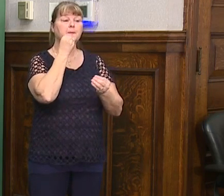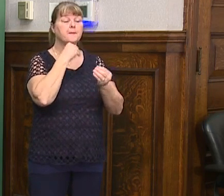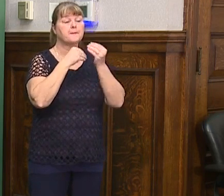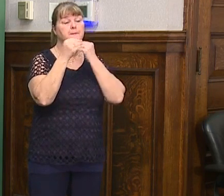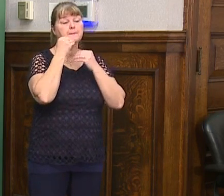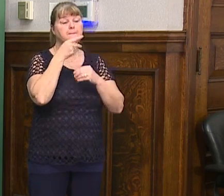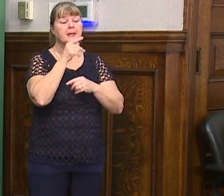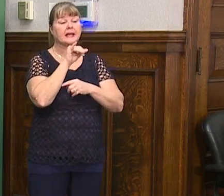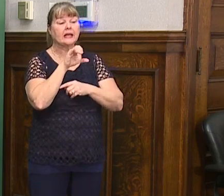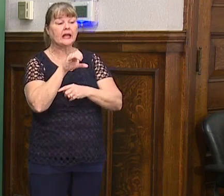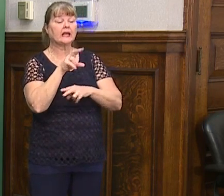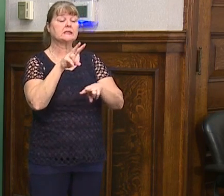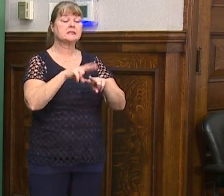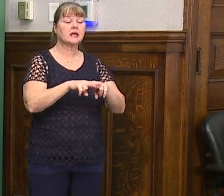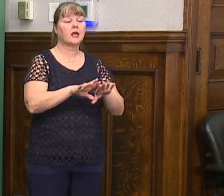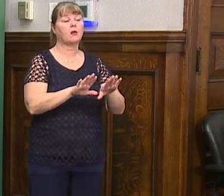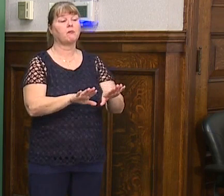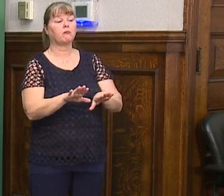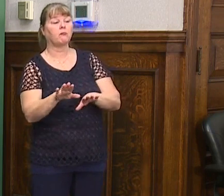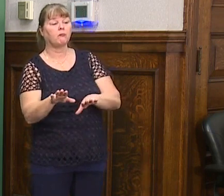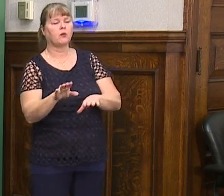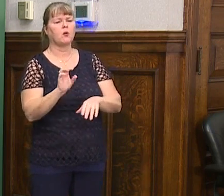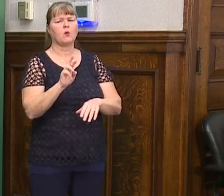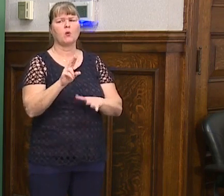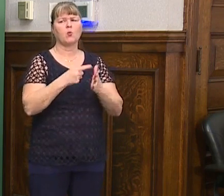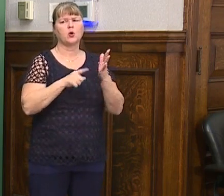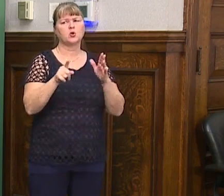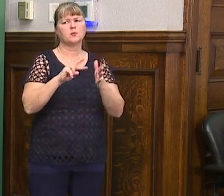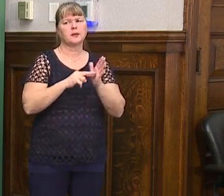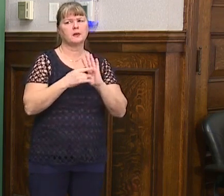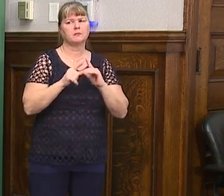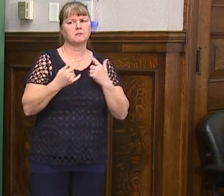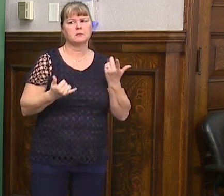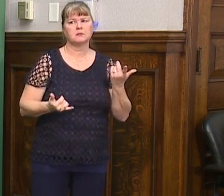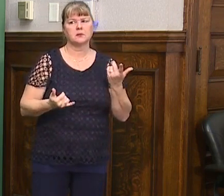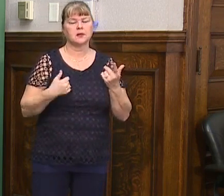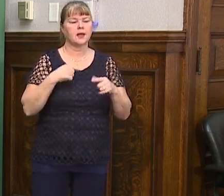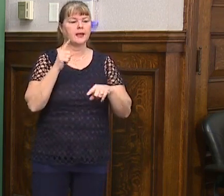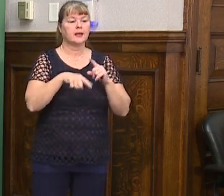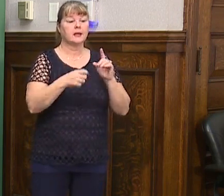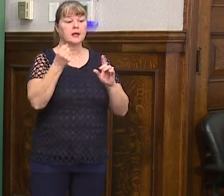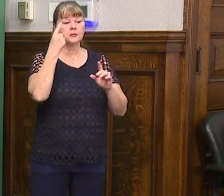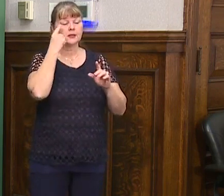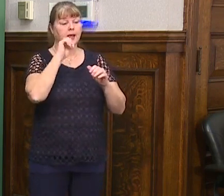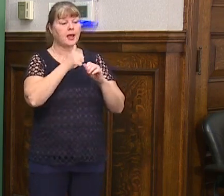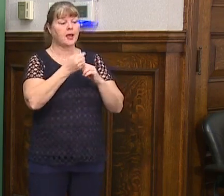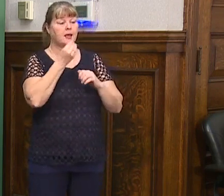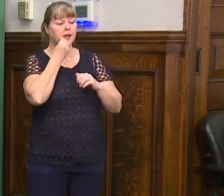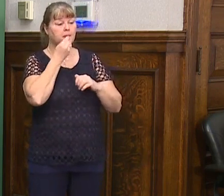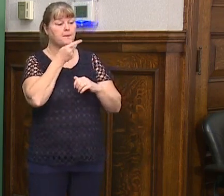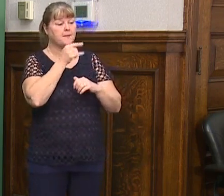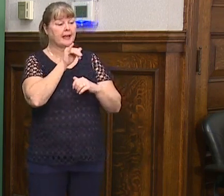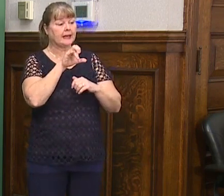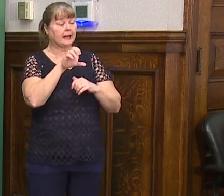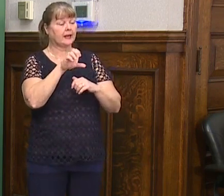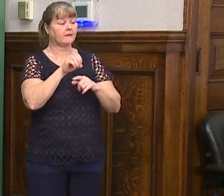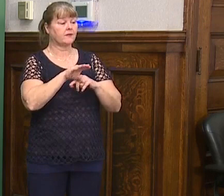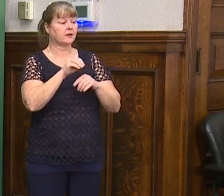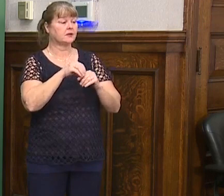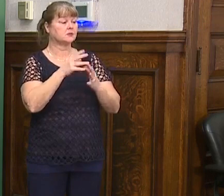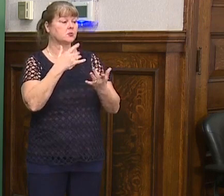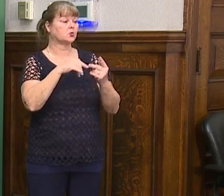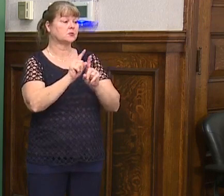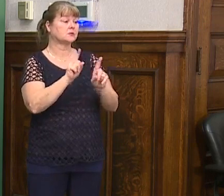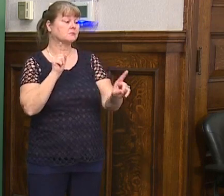the park and sort of, you know, sit and relax or what is your take I can't understand how picnic in the park could be done effectively with social